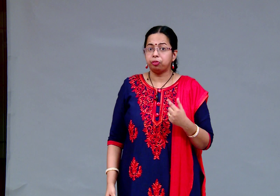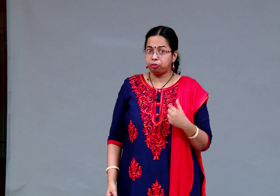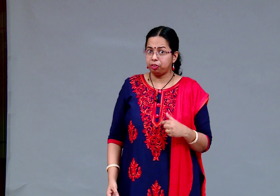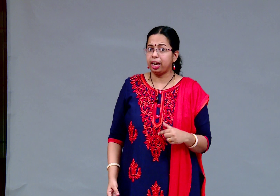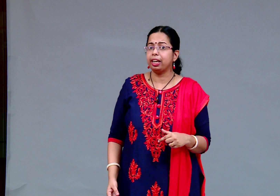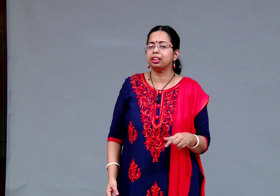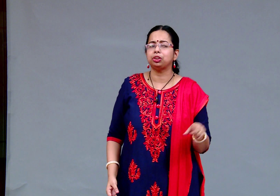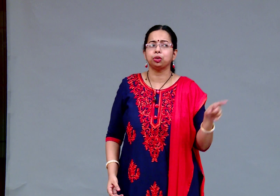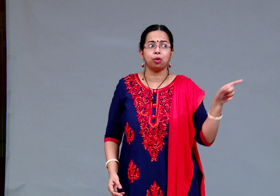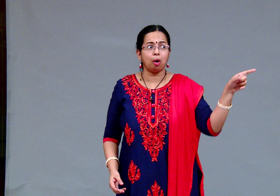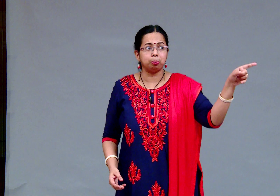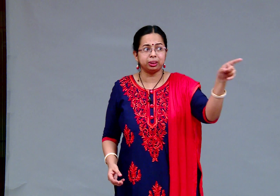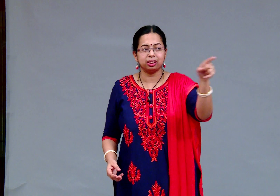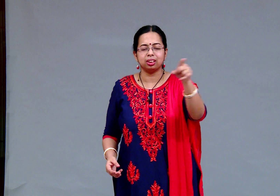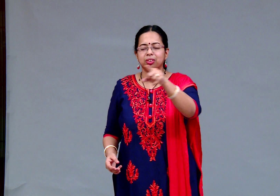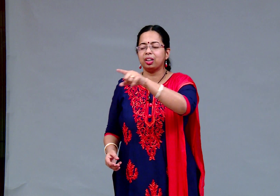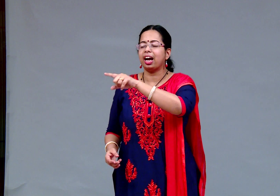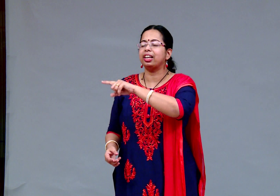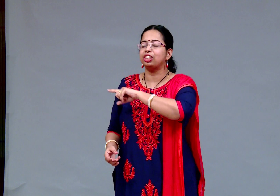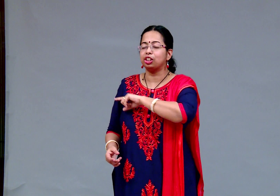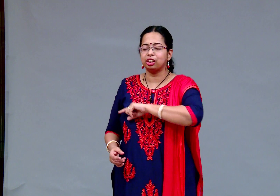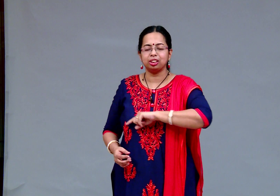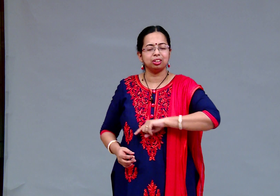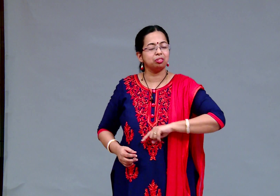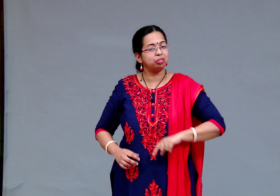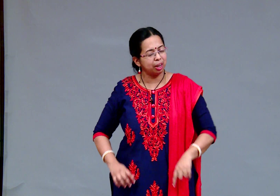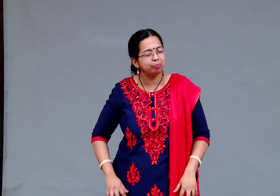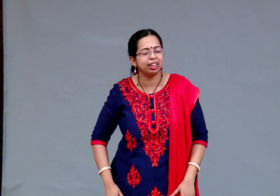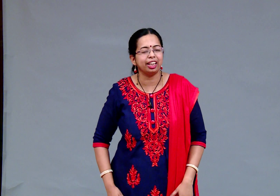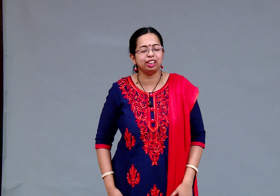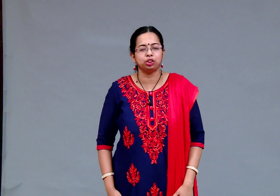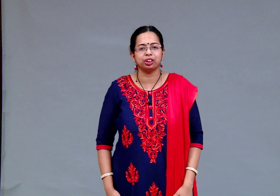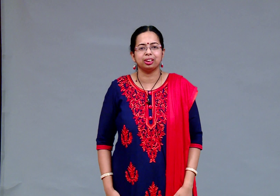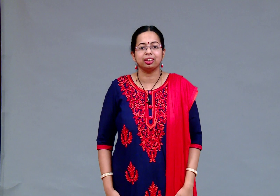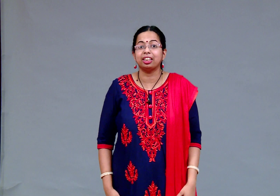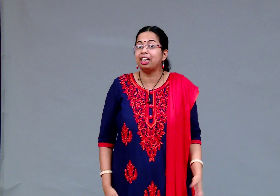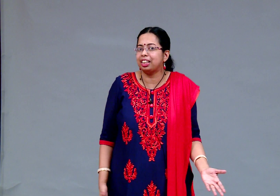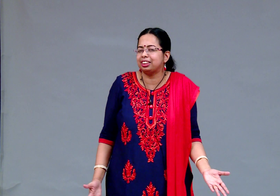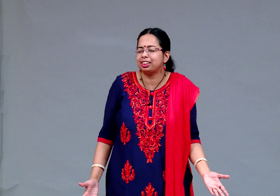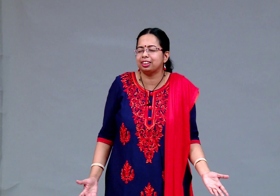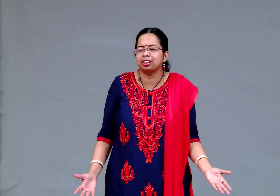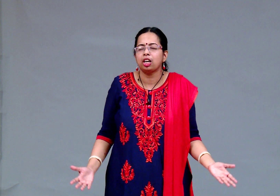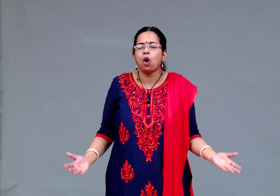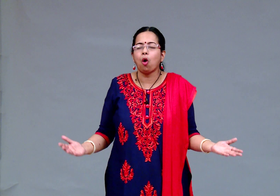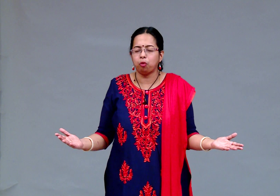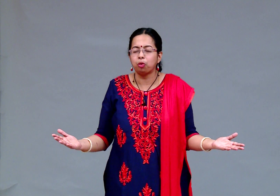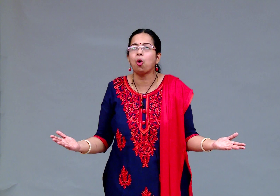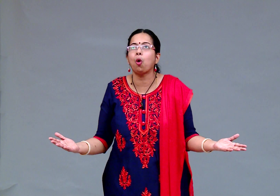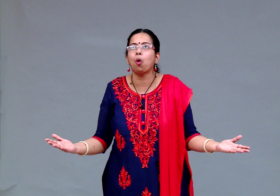fail to observe and learn from the nature the lessons of hope